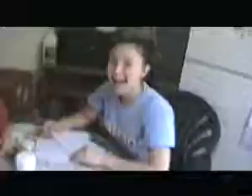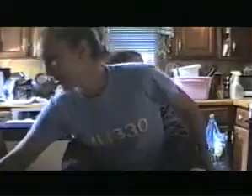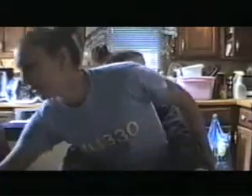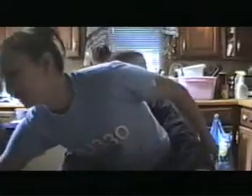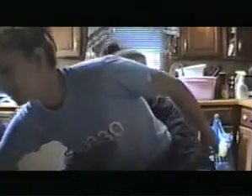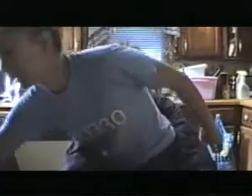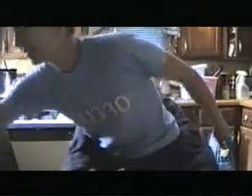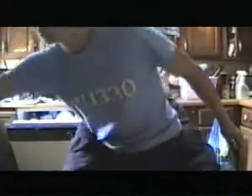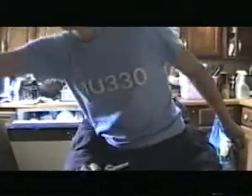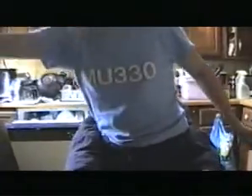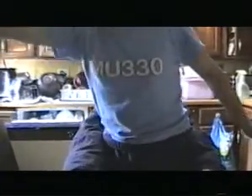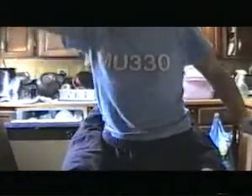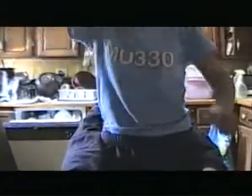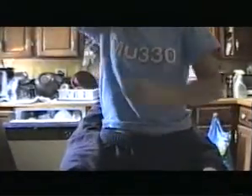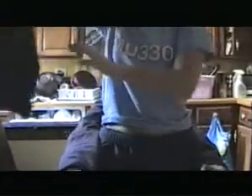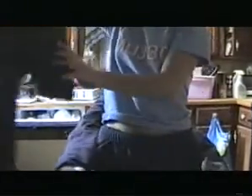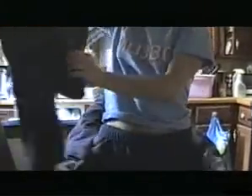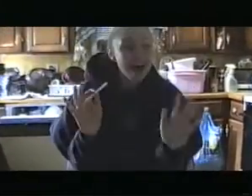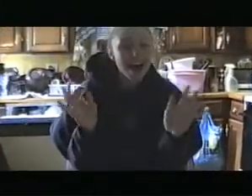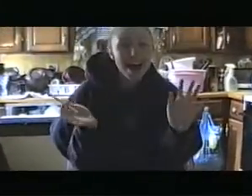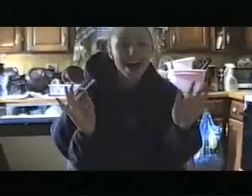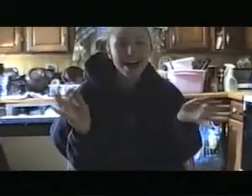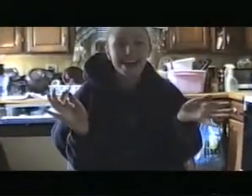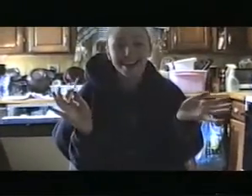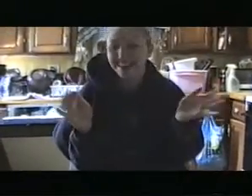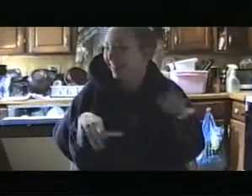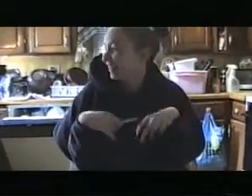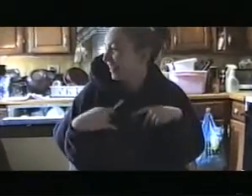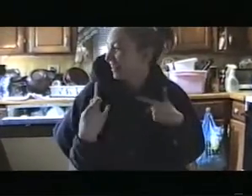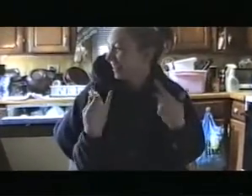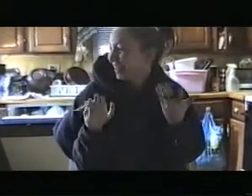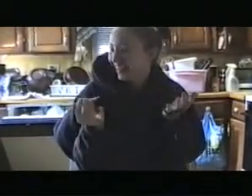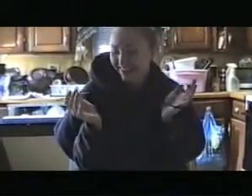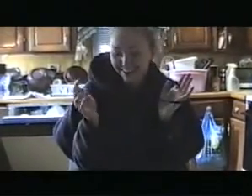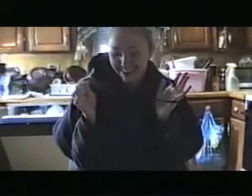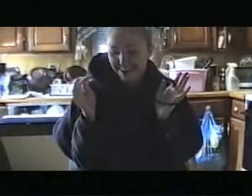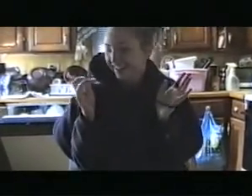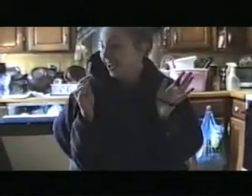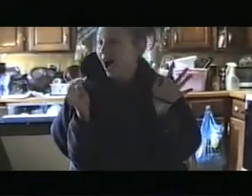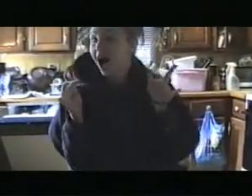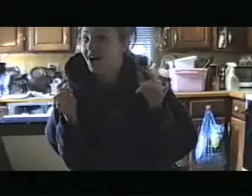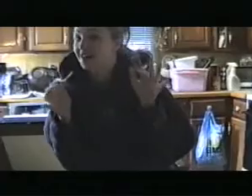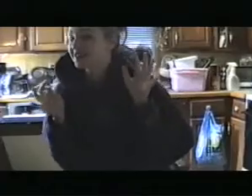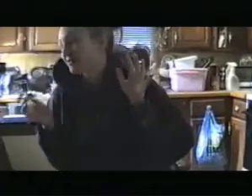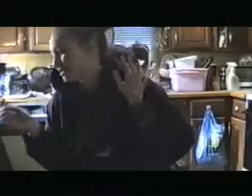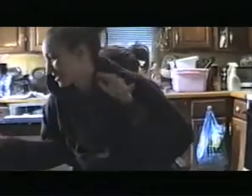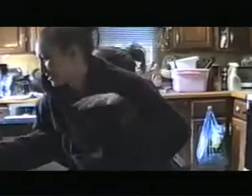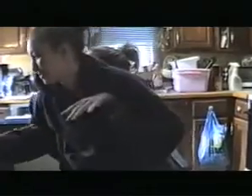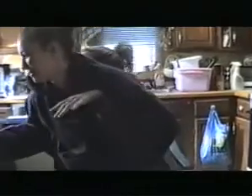I my hoodie, so that looks cool. Uh... Uh-oh, the refrigerator's open.